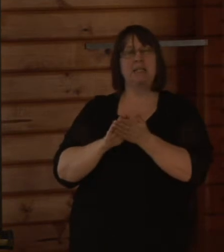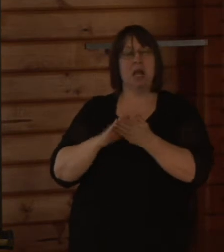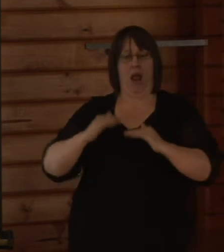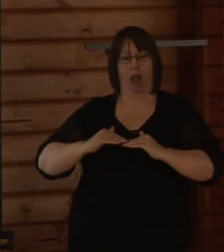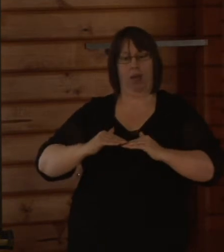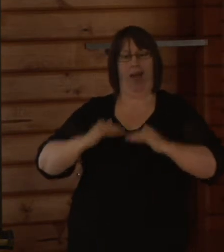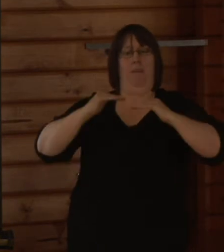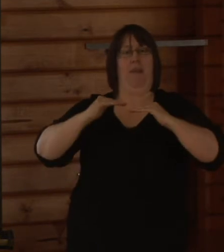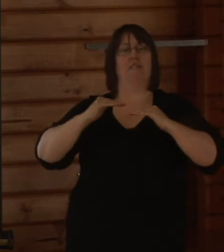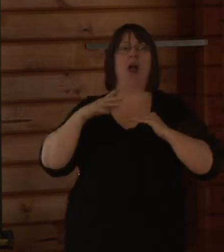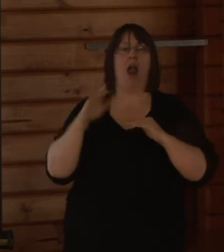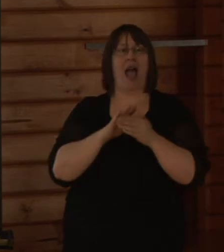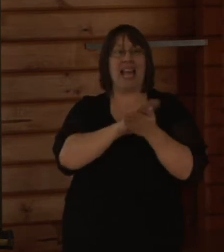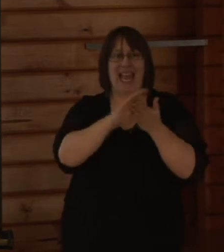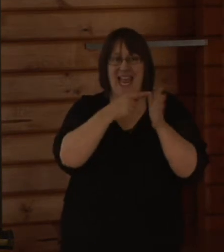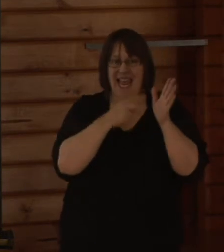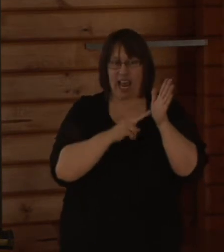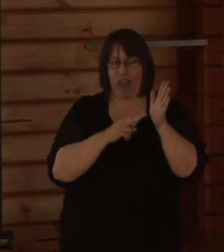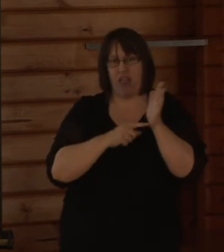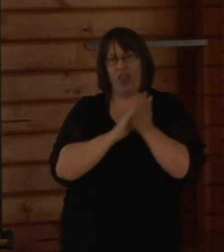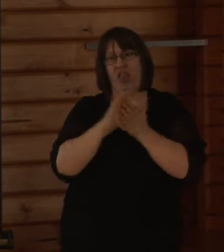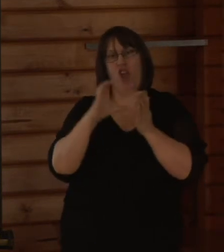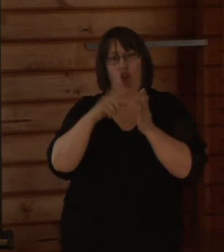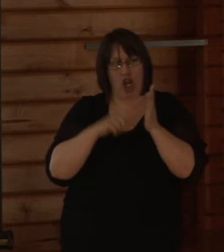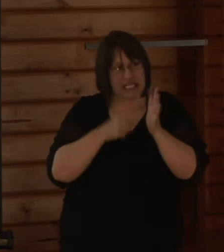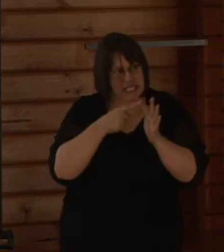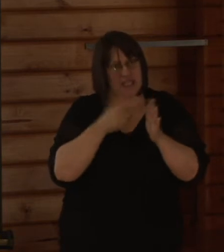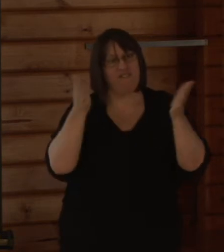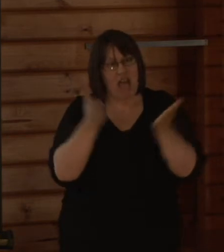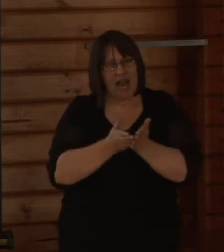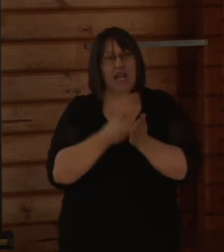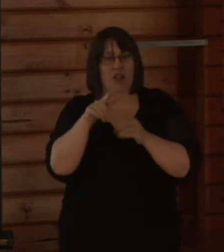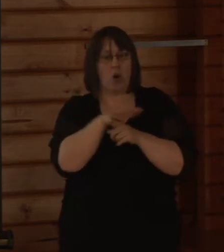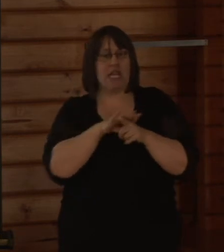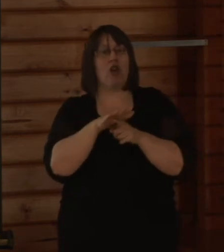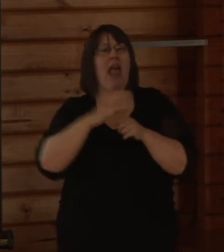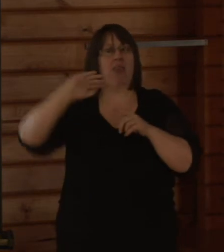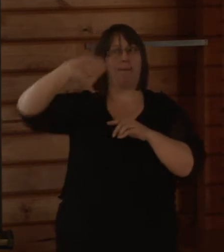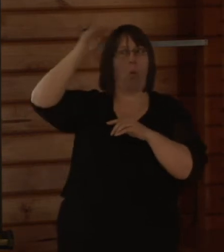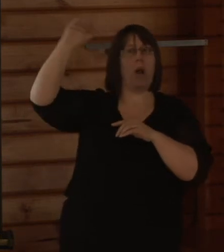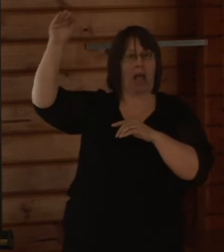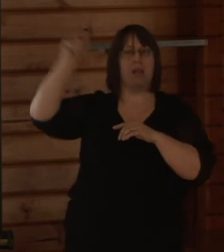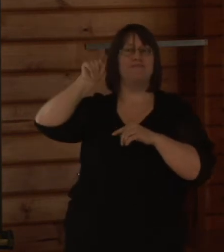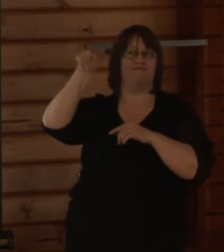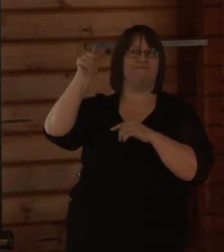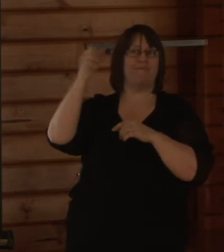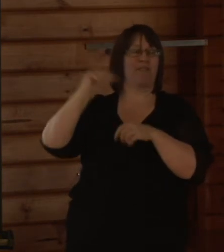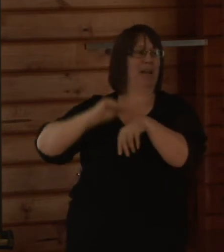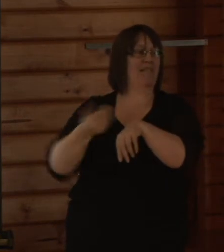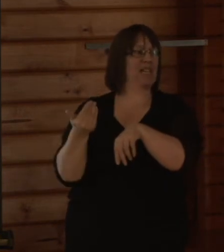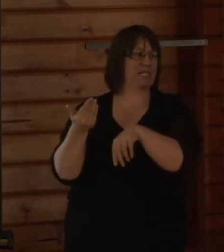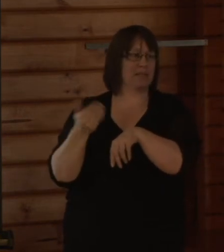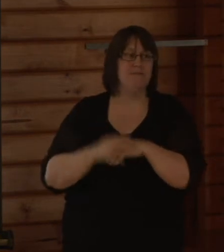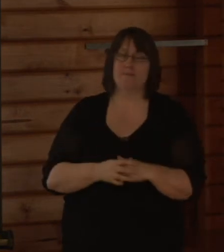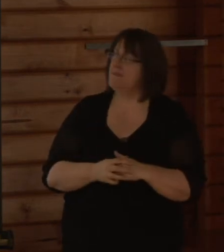Valley and areas in that vicinity and the adjacent port hills went up in the earthquake sequence.